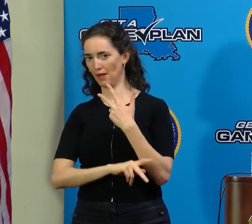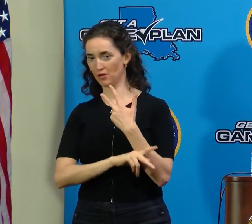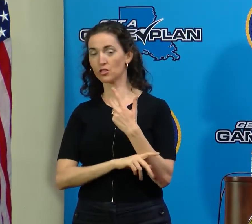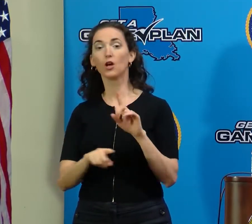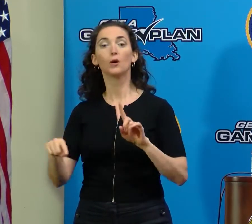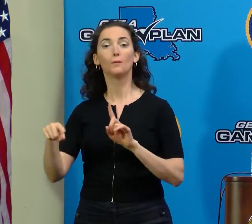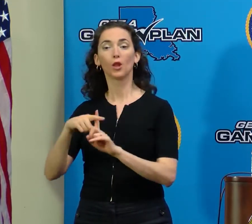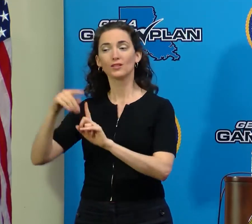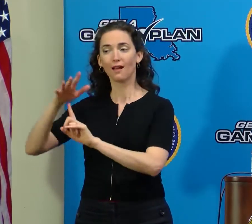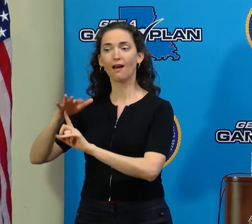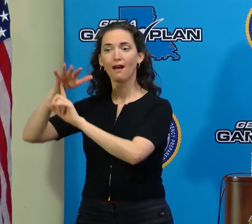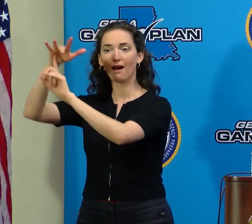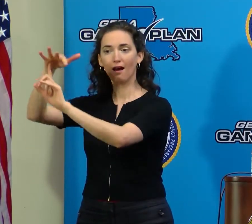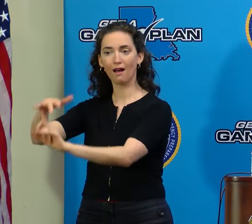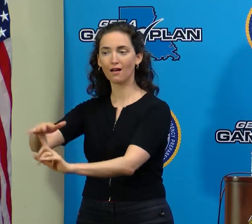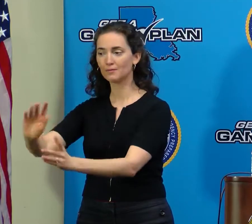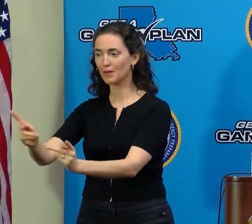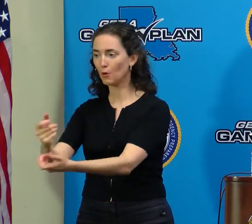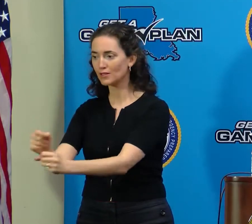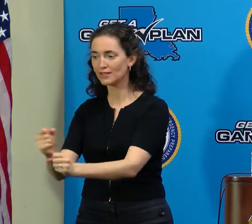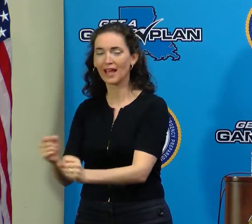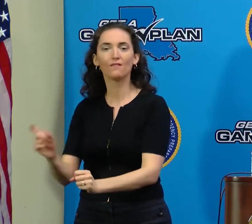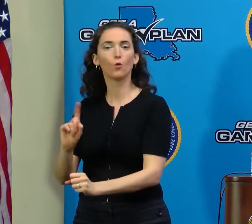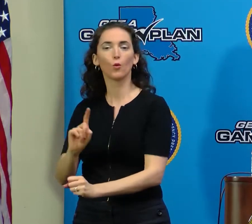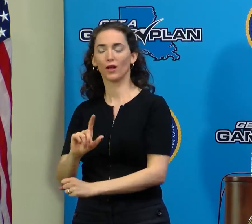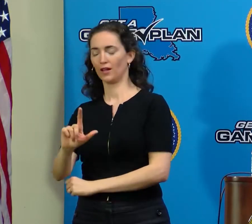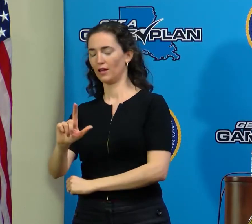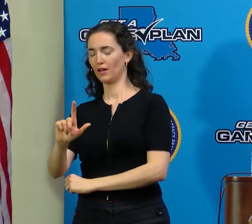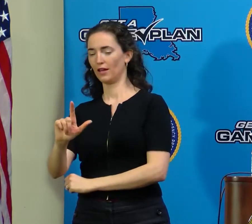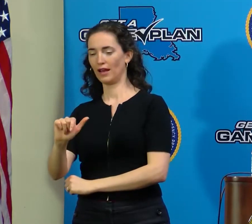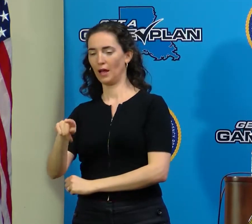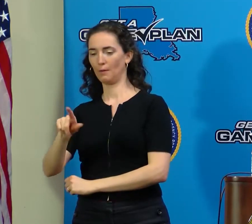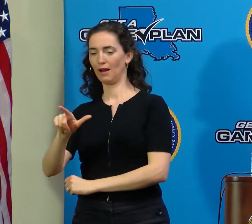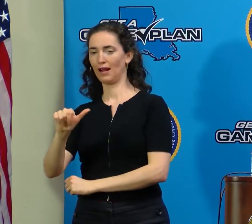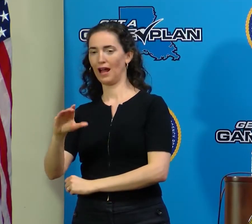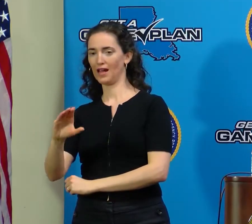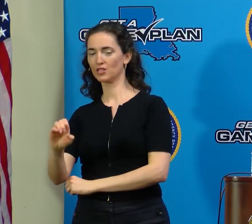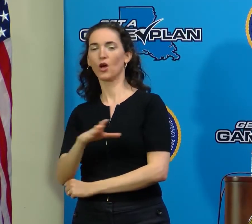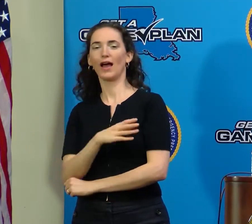operations in Laplace and Jean Lafitte, Jean Lafitte I should say.